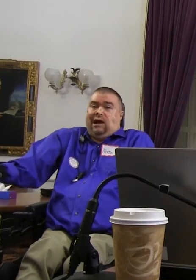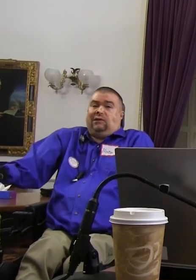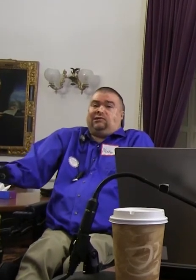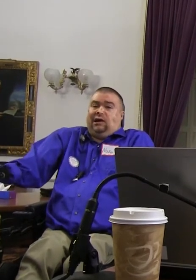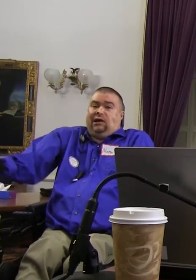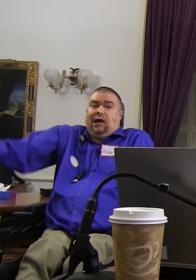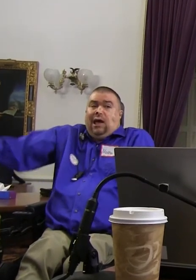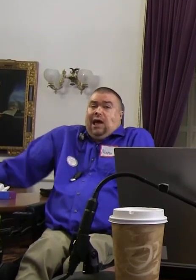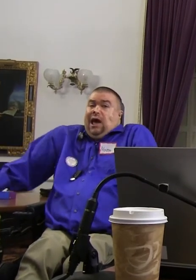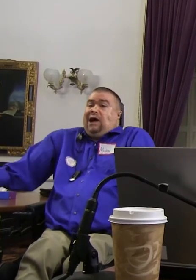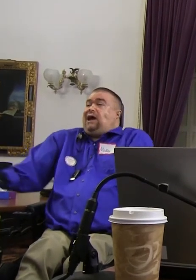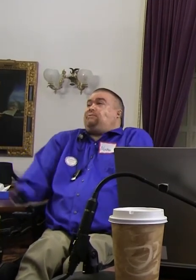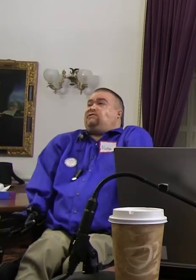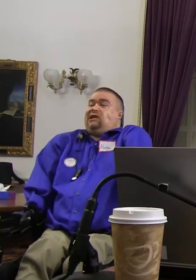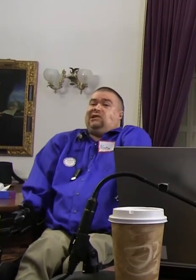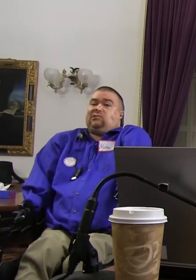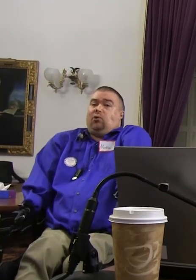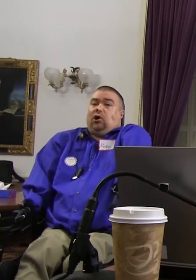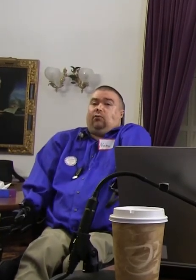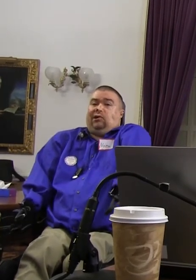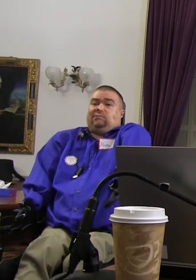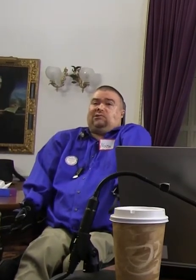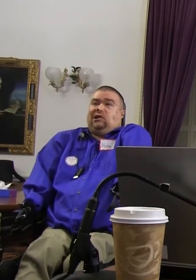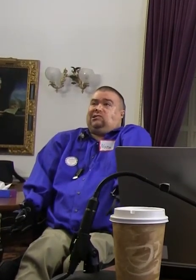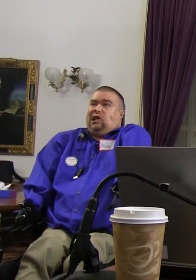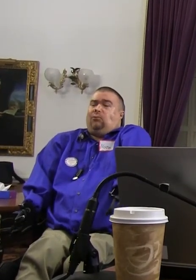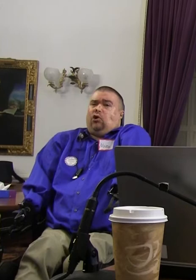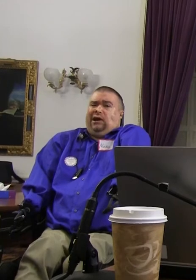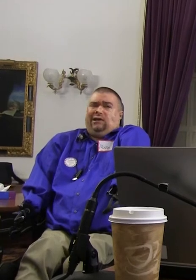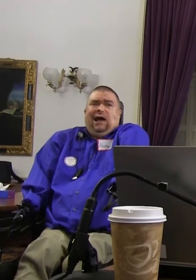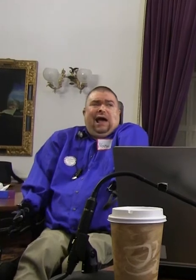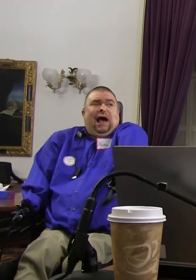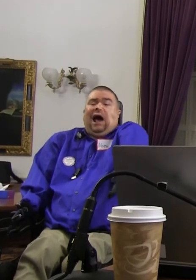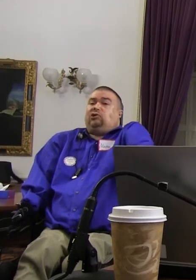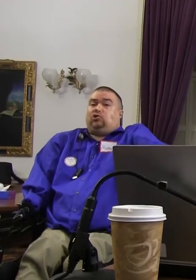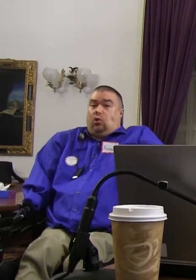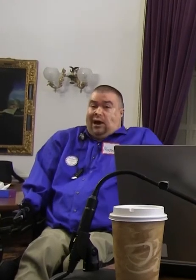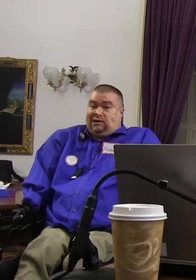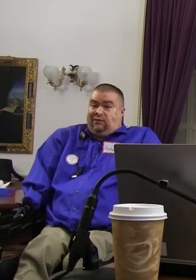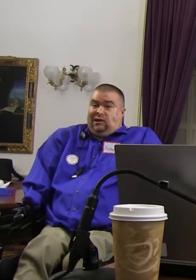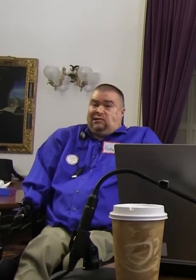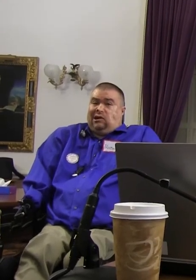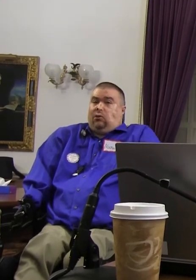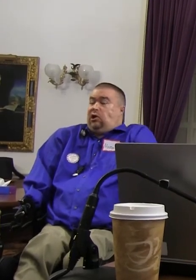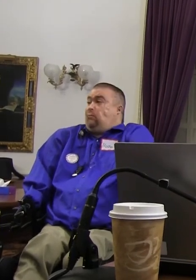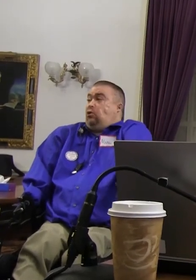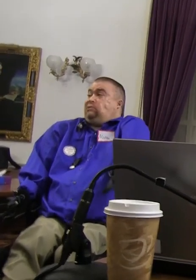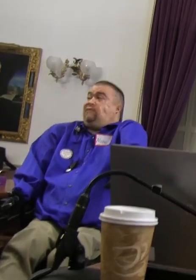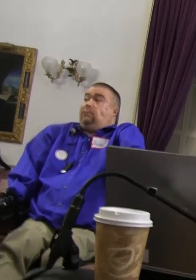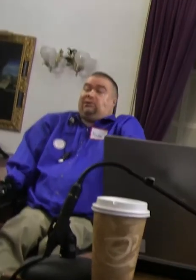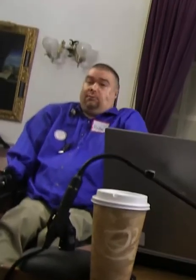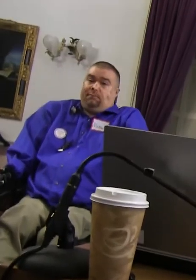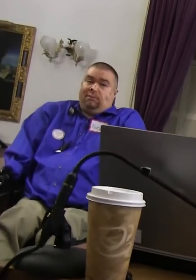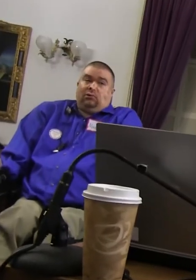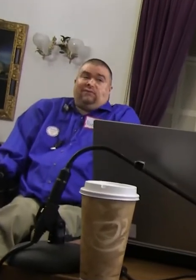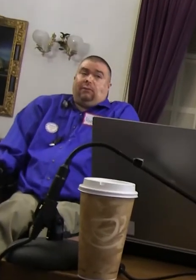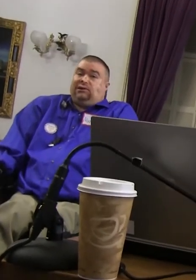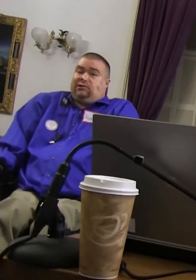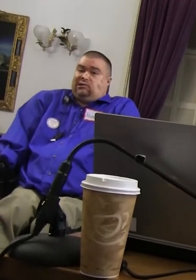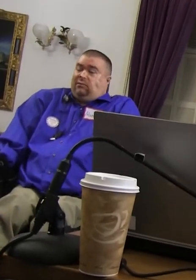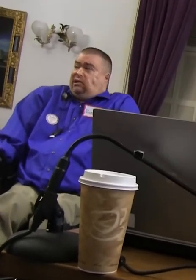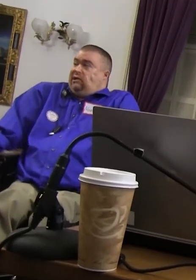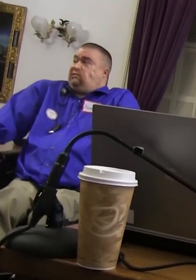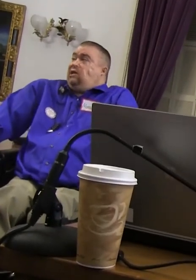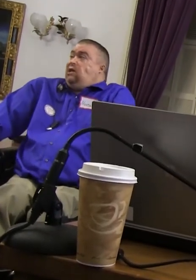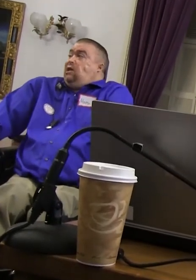that person out sailing. Adaptive Skiing Sport really specializes a lot more in outdoor activities. They work a lot more with people with